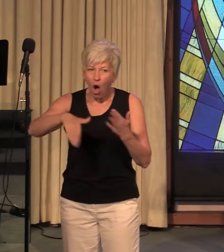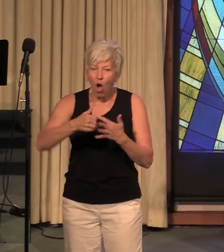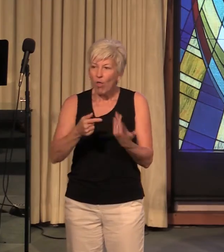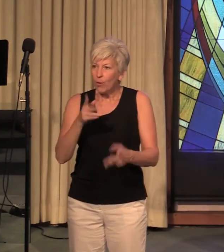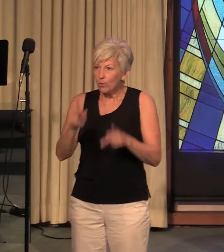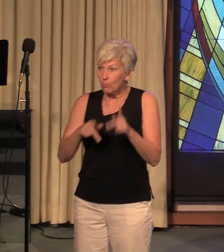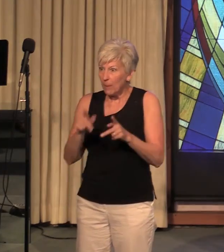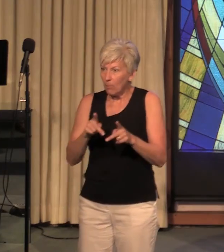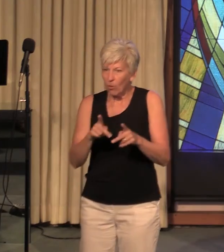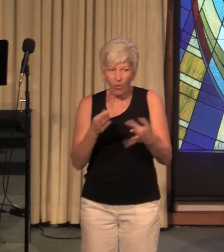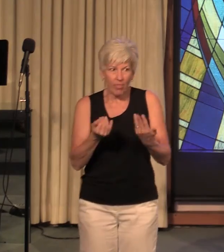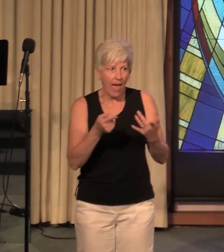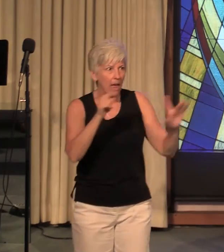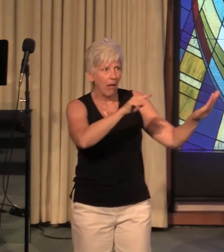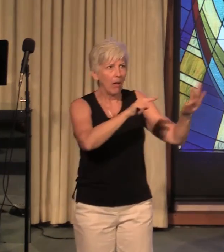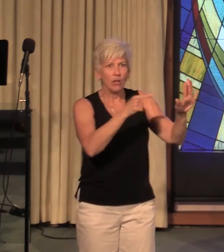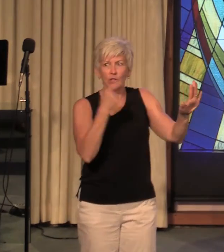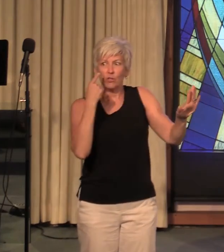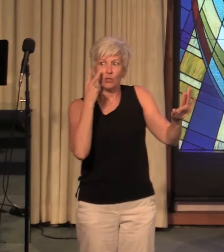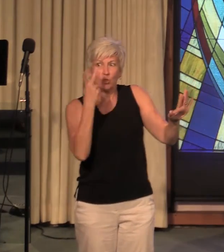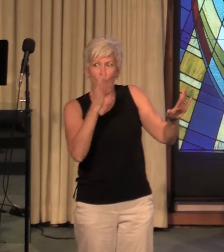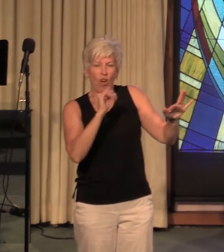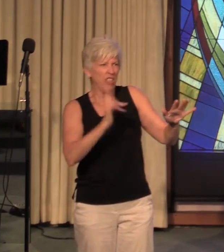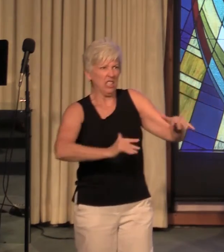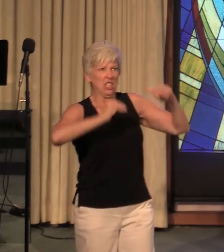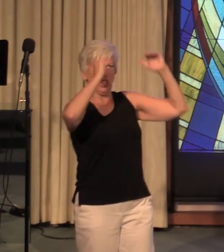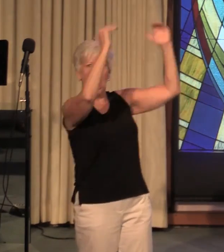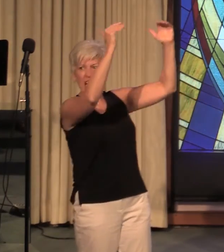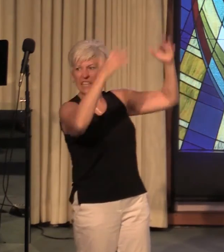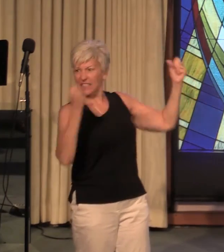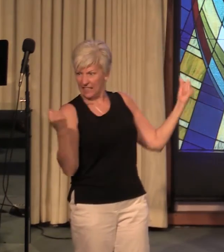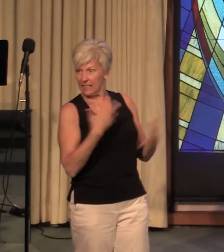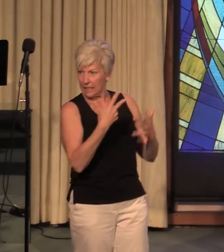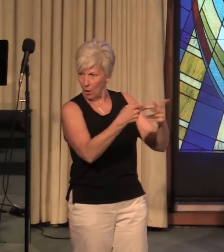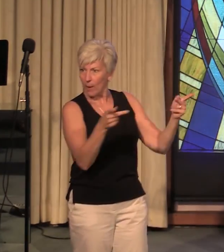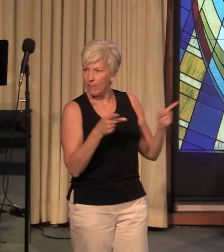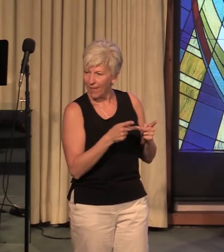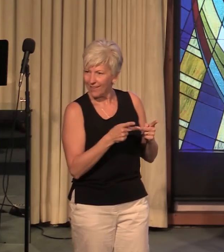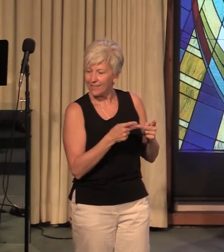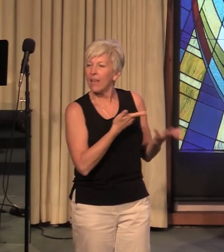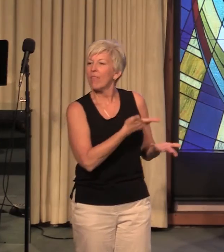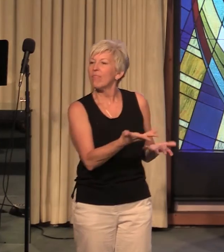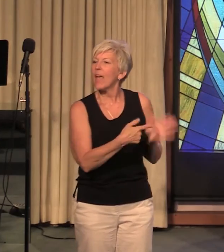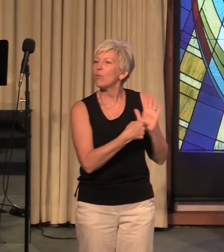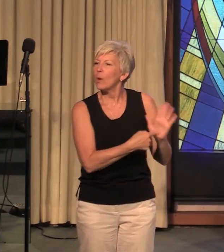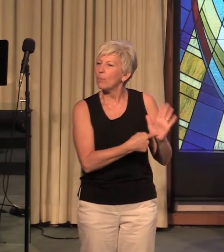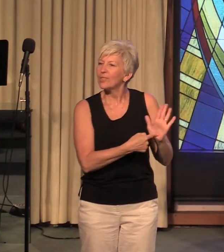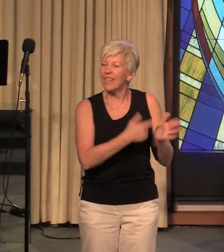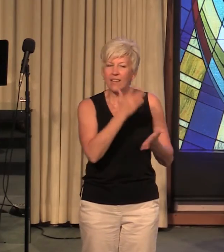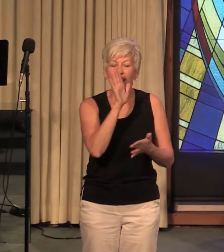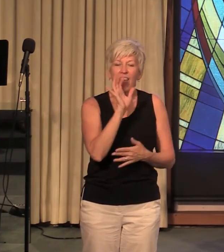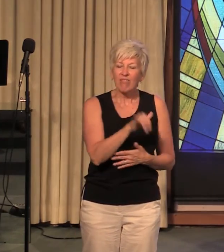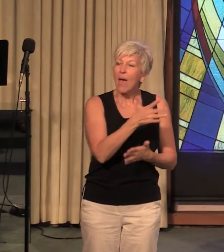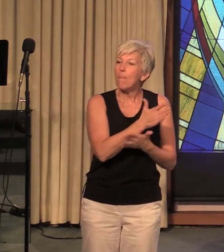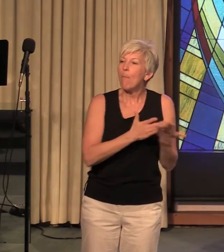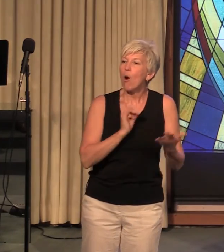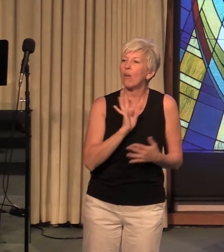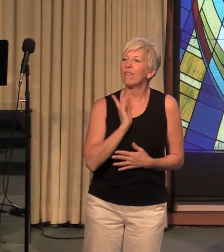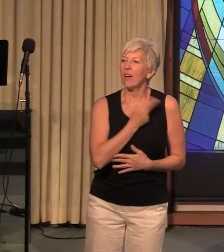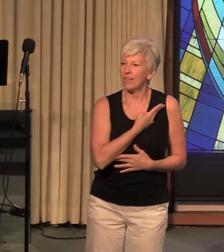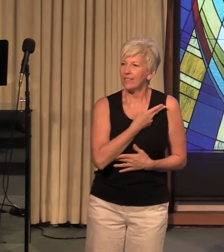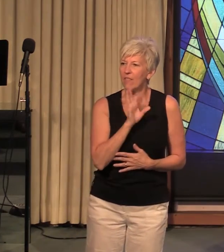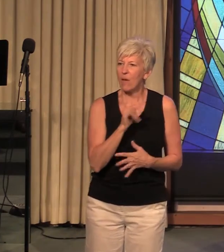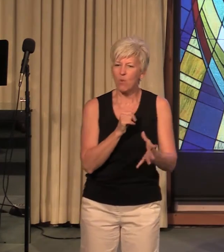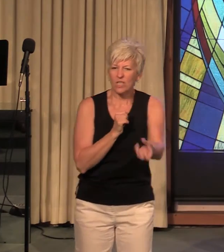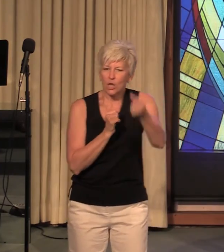saw the giants and you know saw it as a place that was scary they represent that part of us that wants to hold us